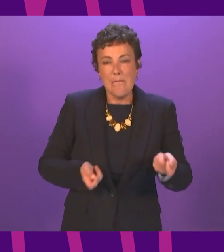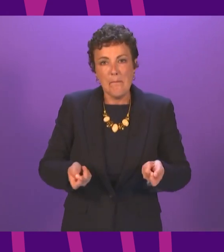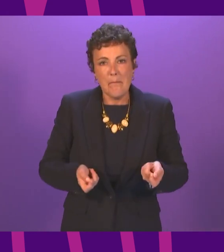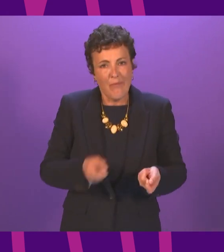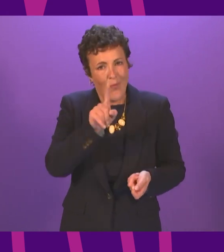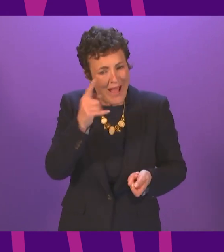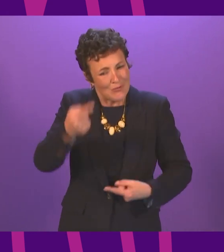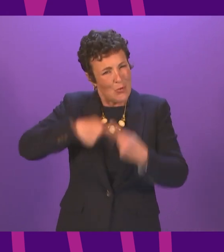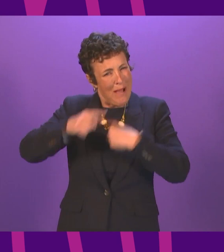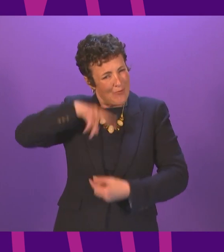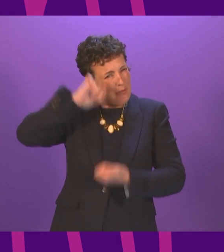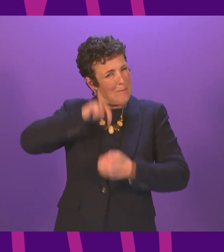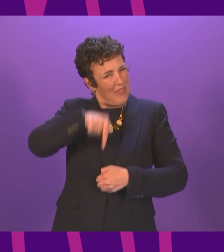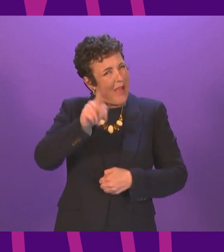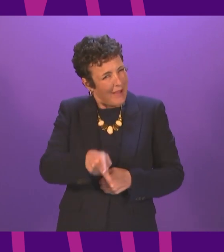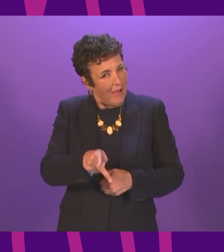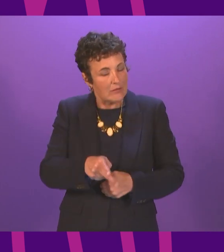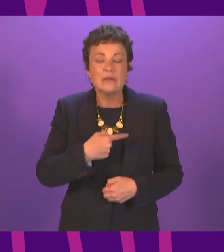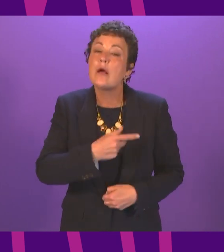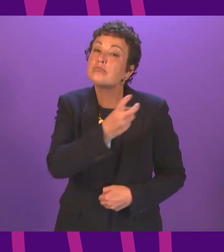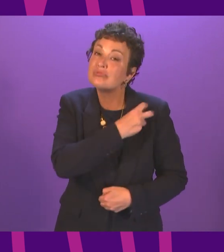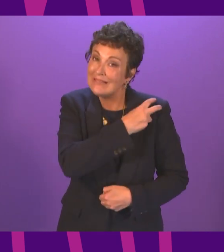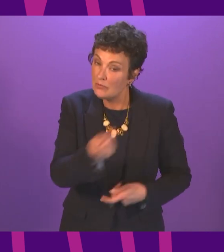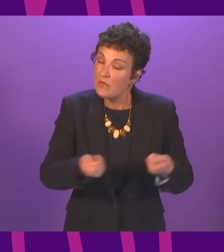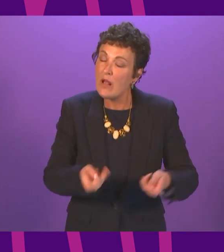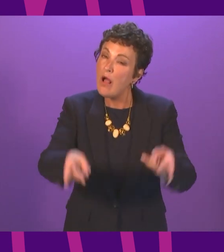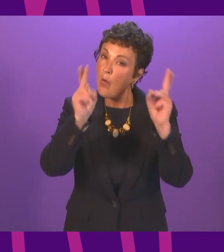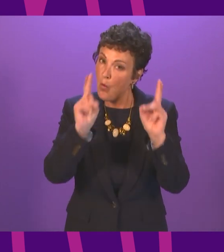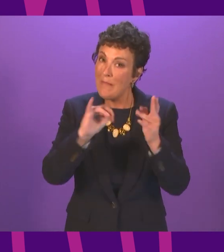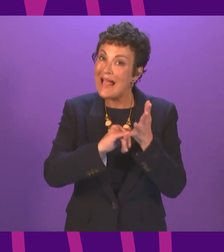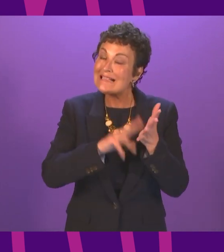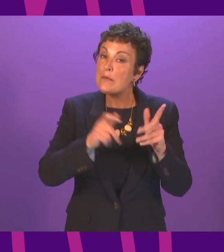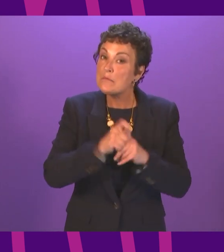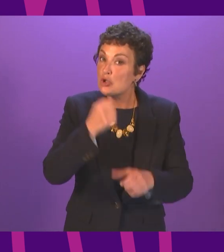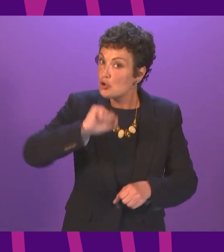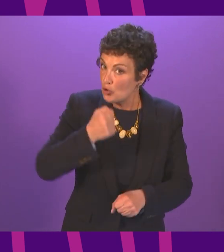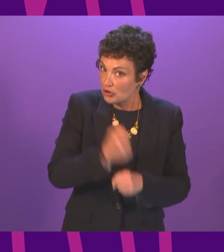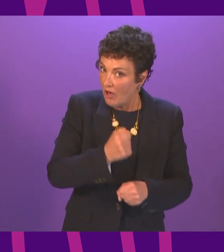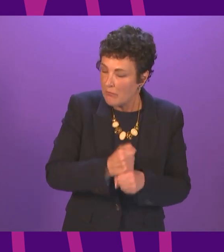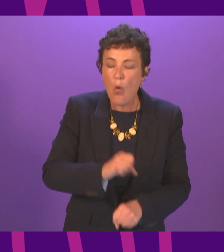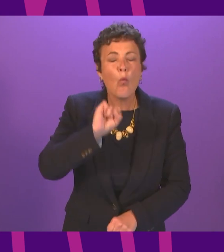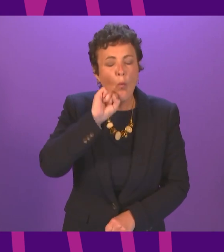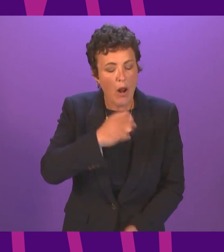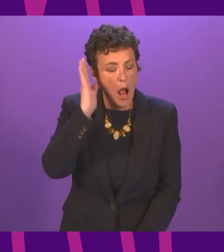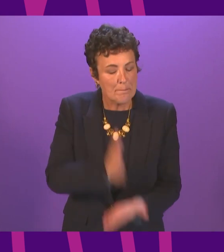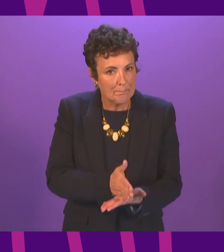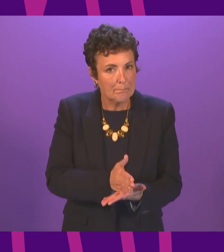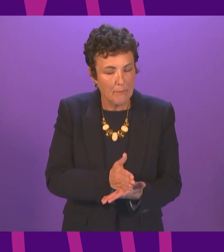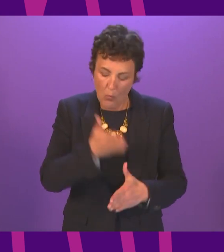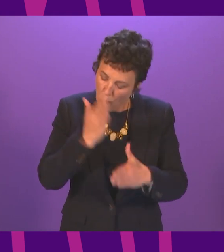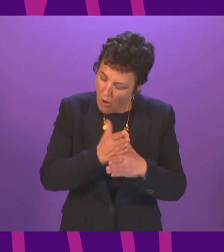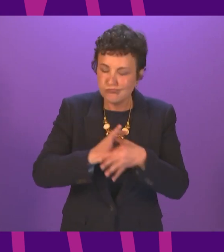President officer I hope that the SNP Scottish government will be serious about working